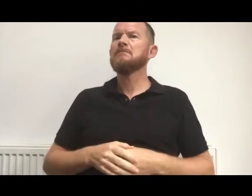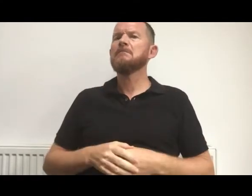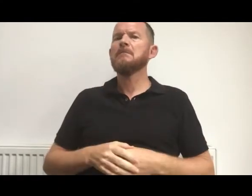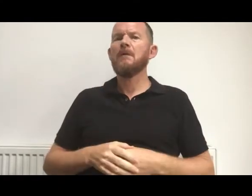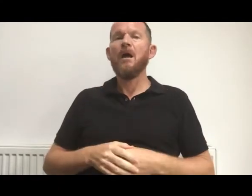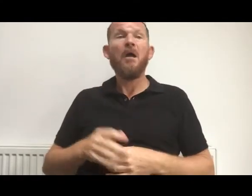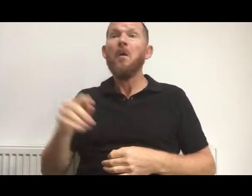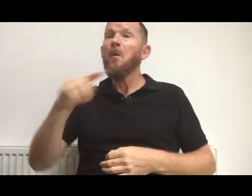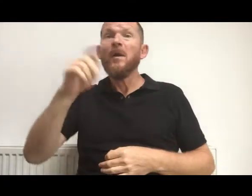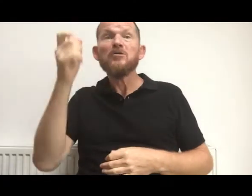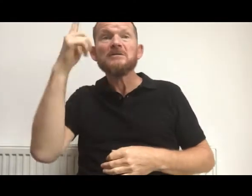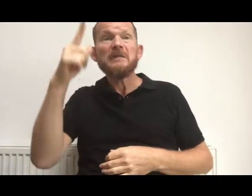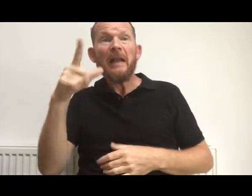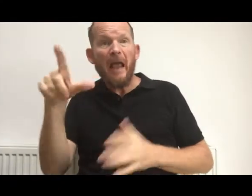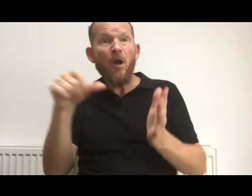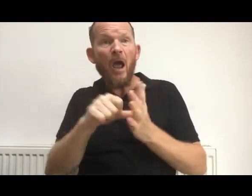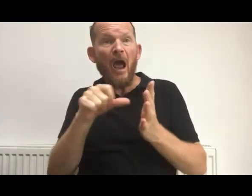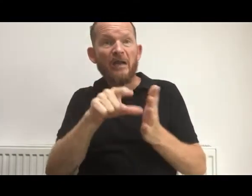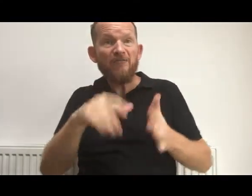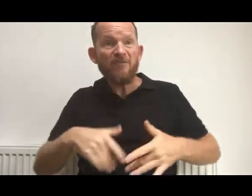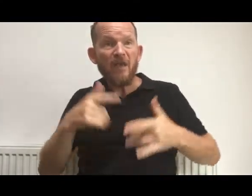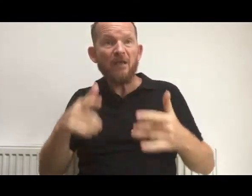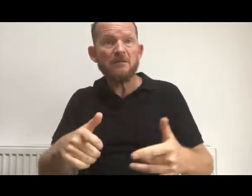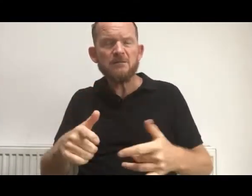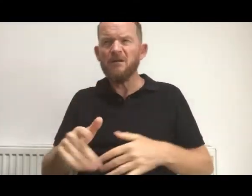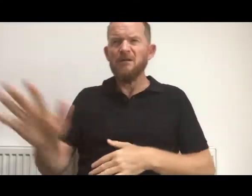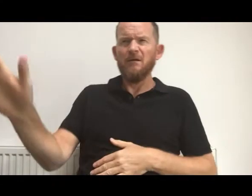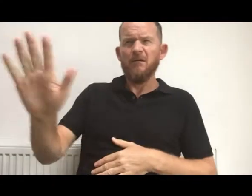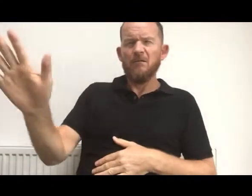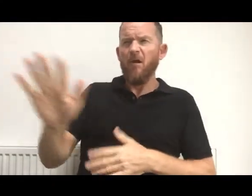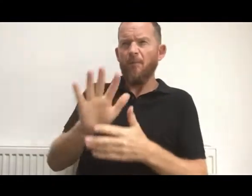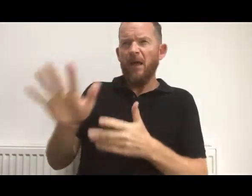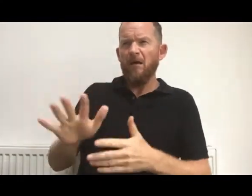feels. It's not about feelings, it's about human rights.